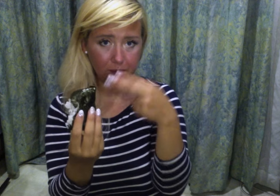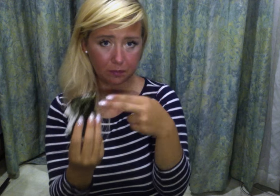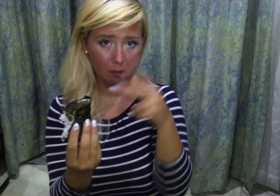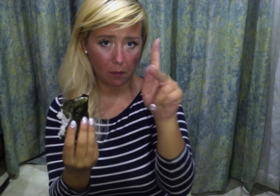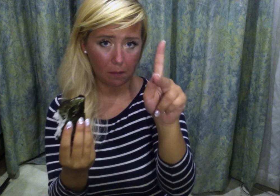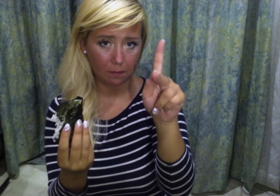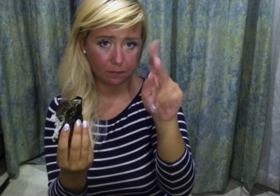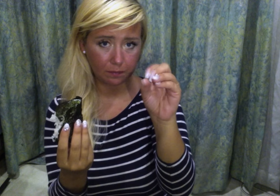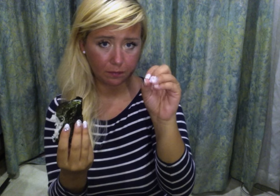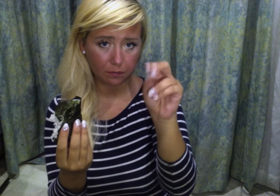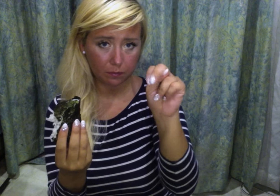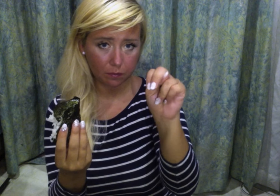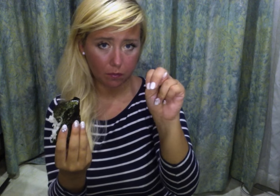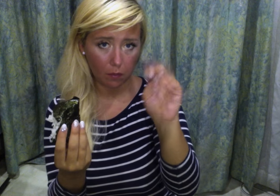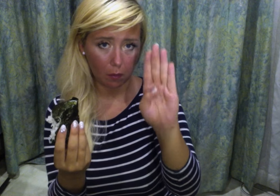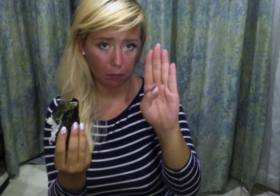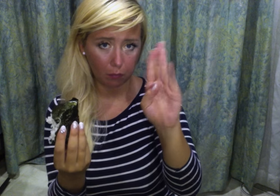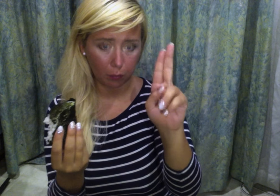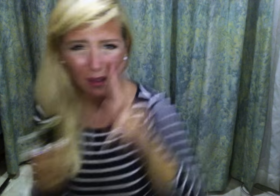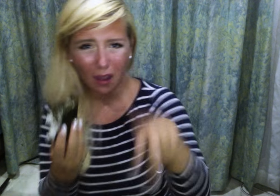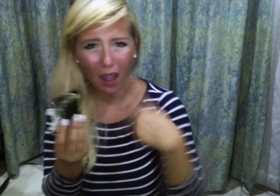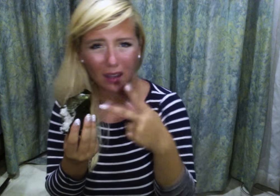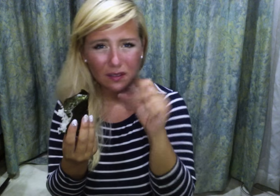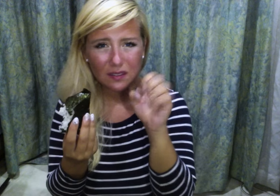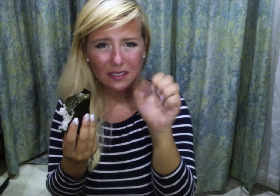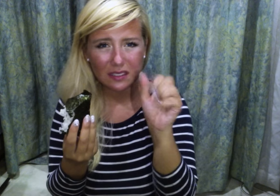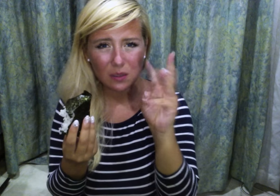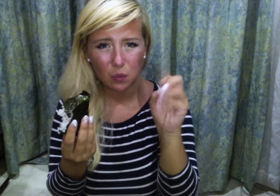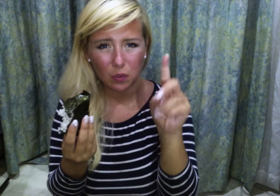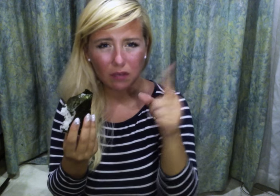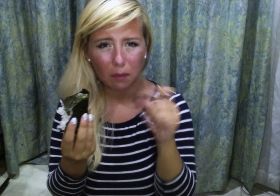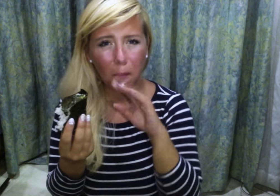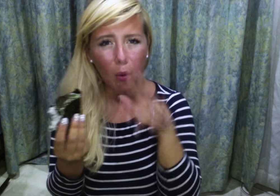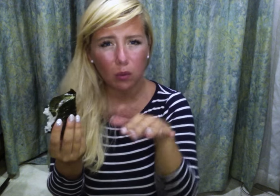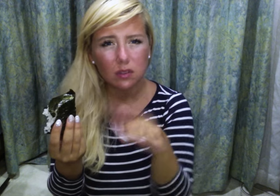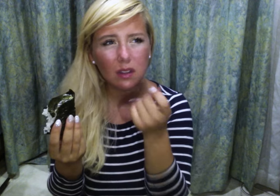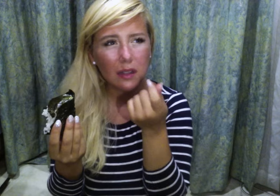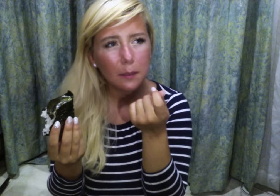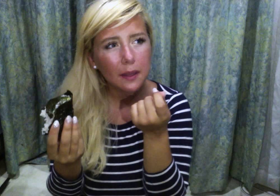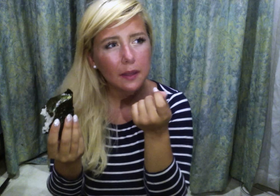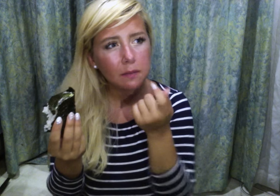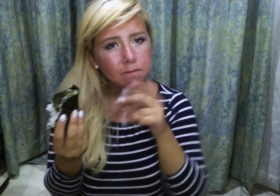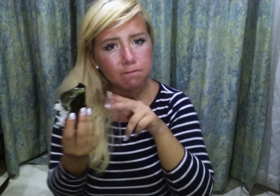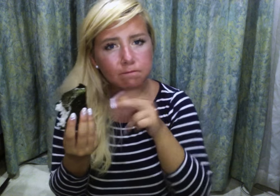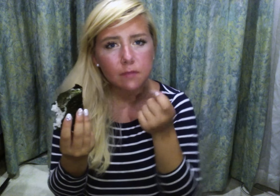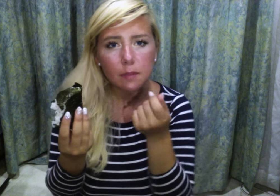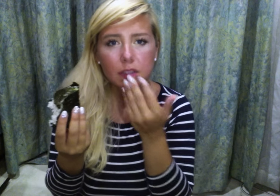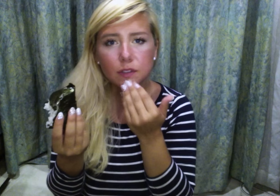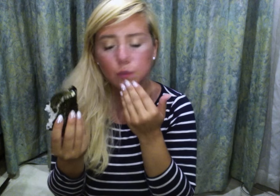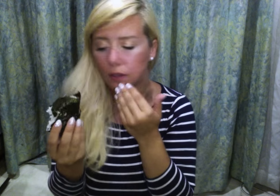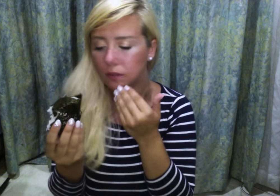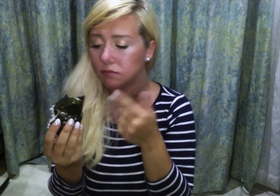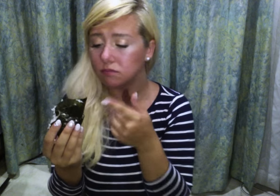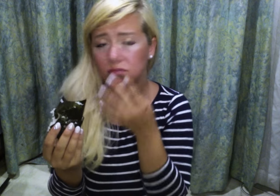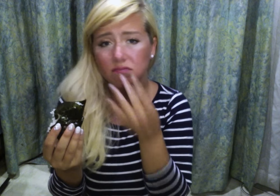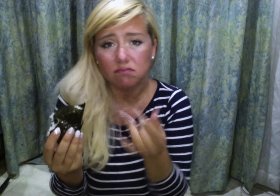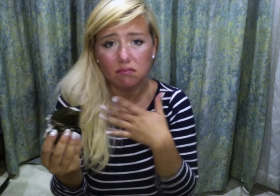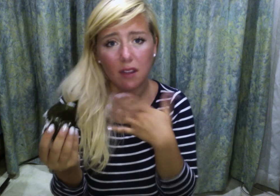So like I said, the inside of this one is called kombu. It's a type of seaweed from the ocean. It's a bit salty, a bit